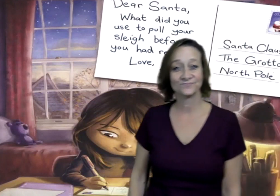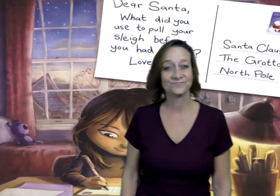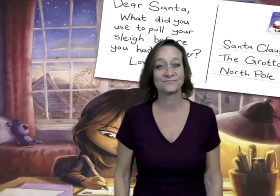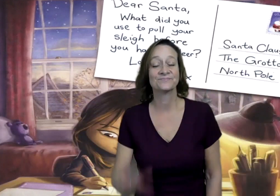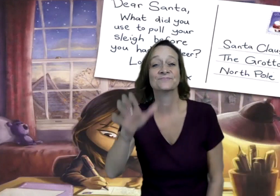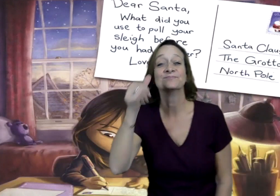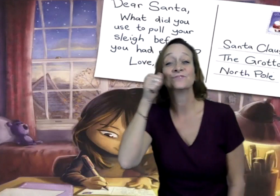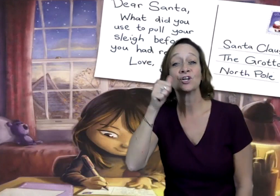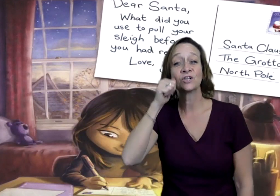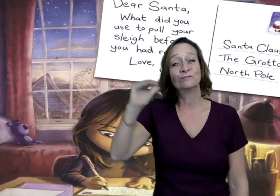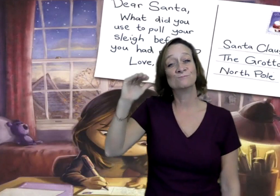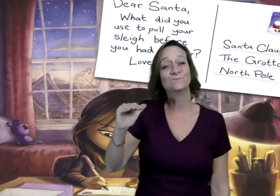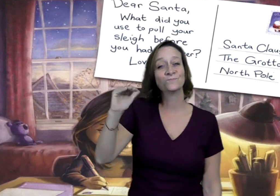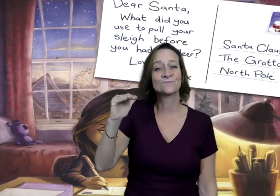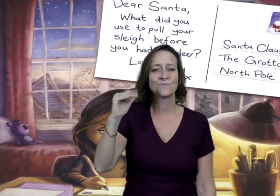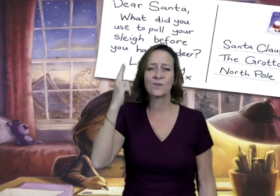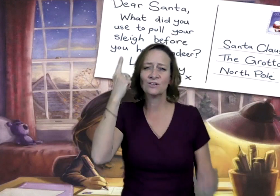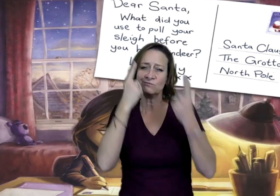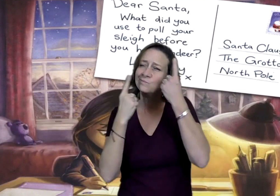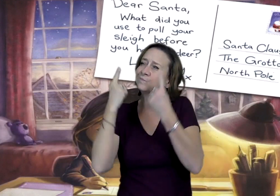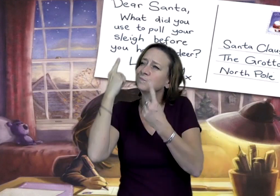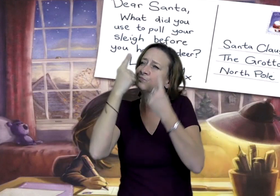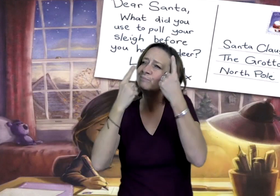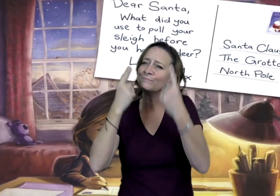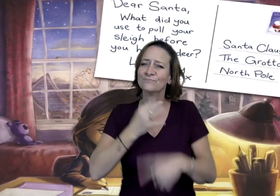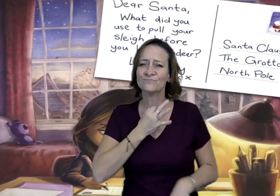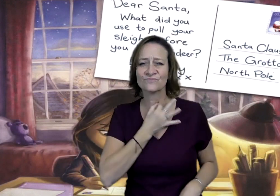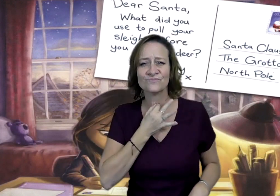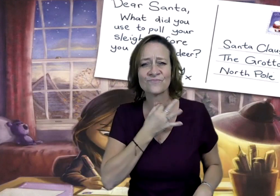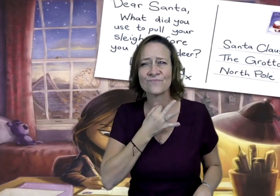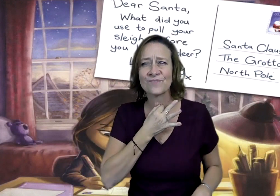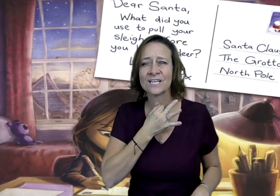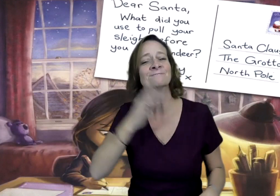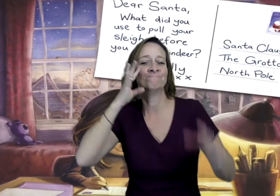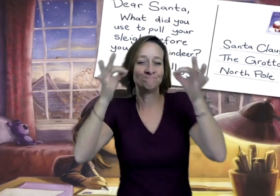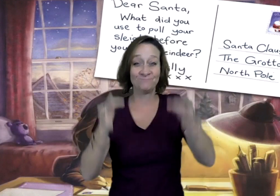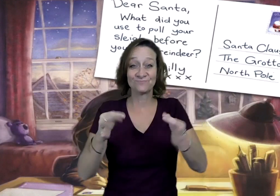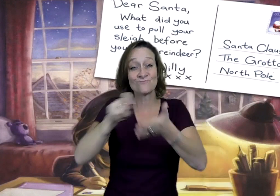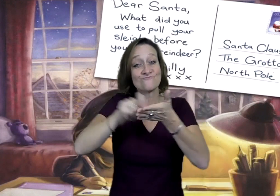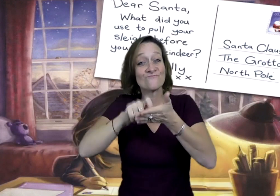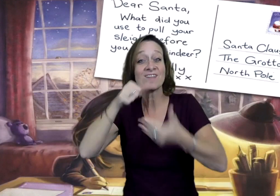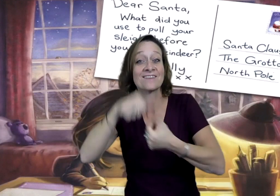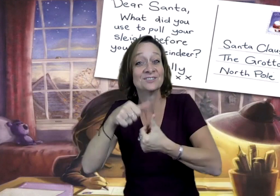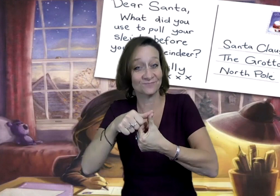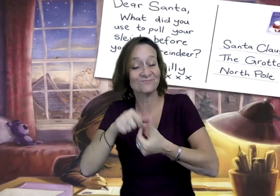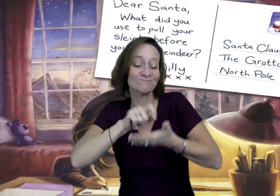A little girl sat and wondered. She was curious, so she decided to write a letter to